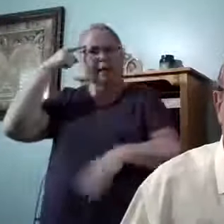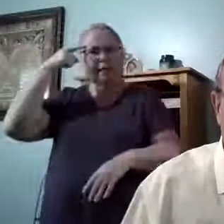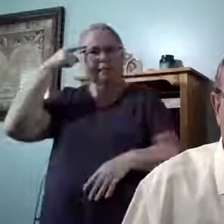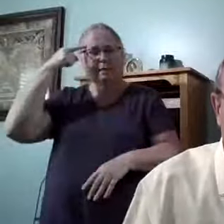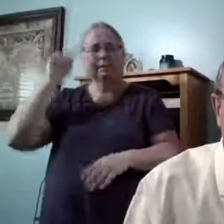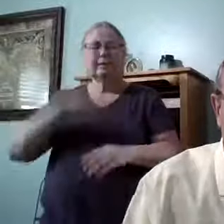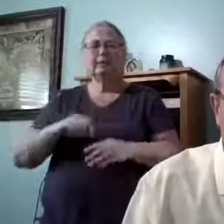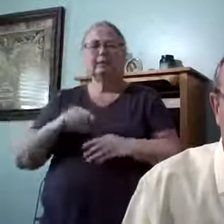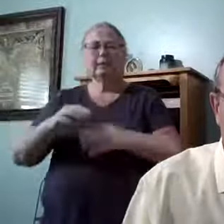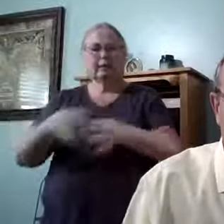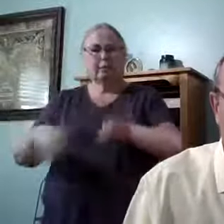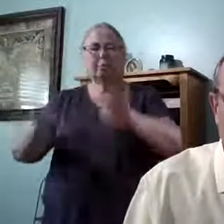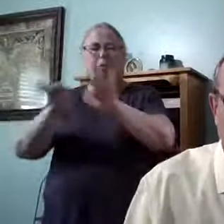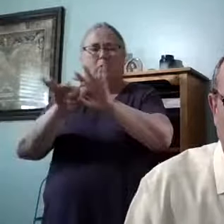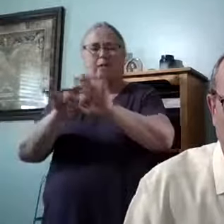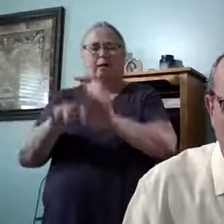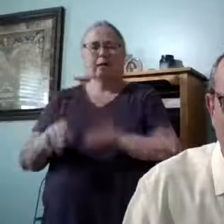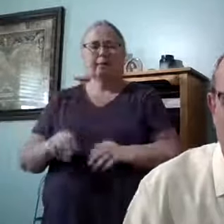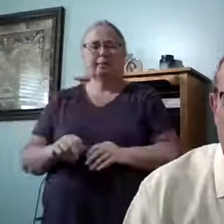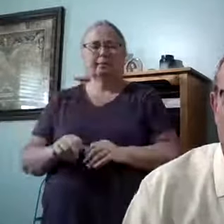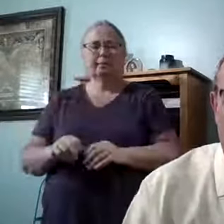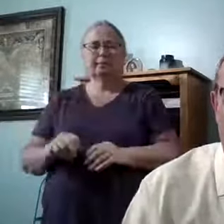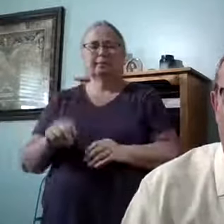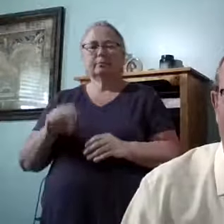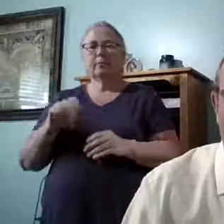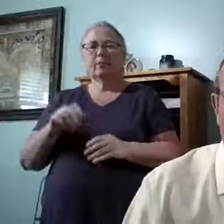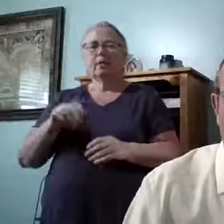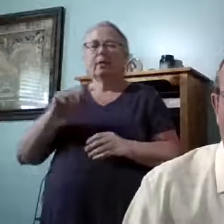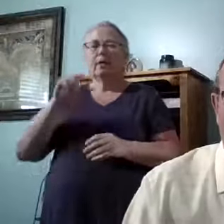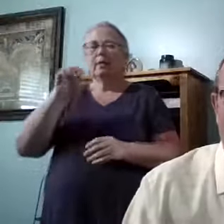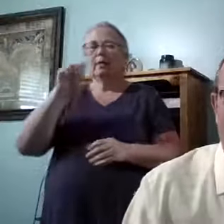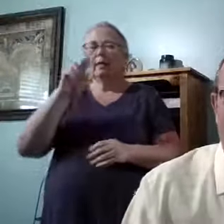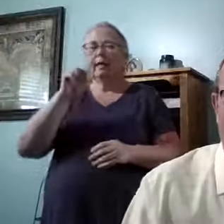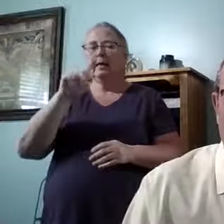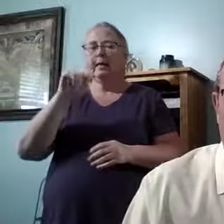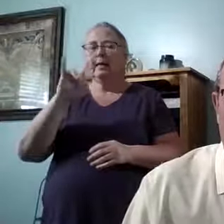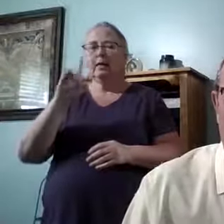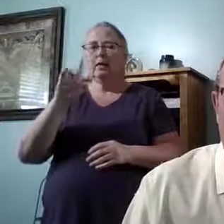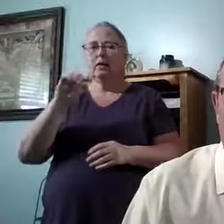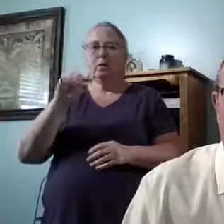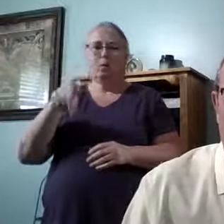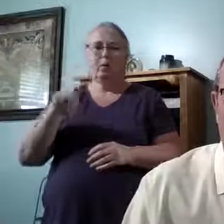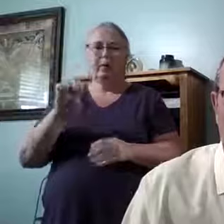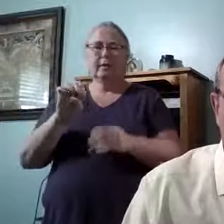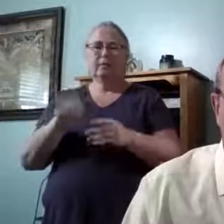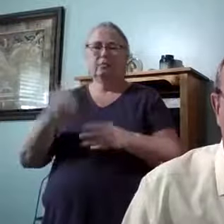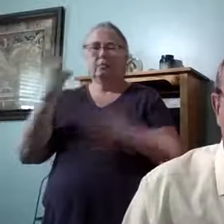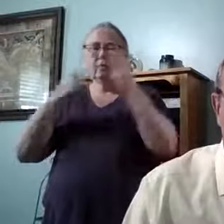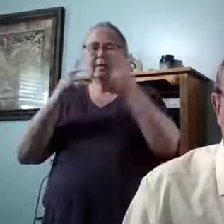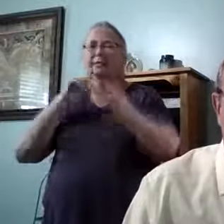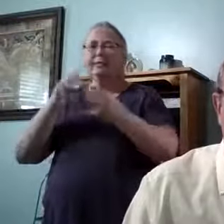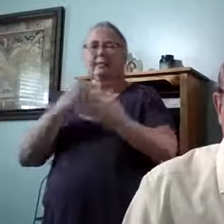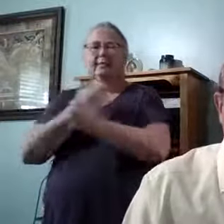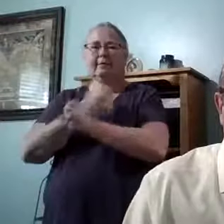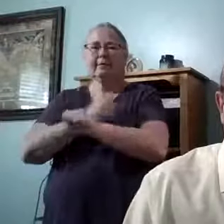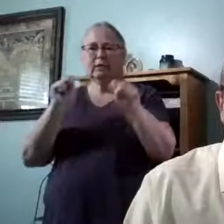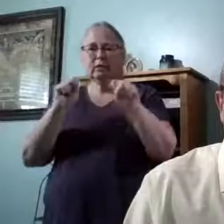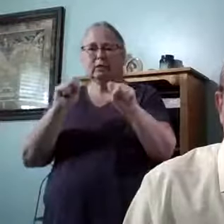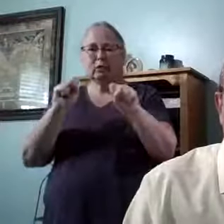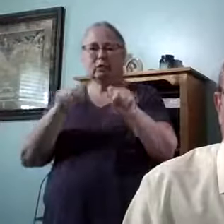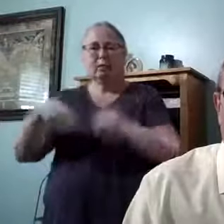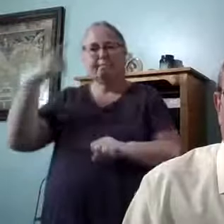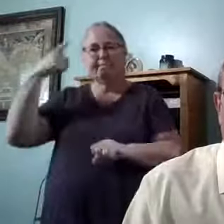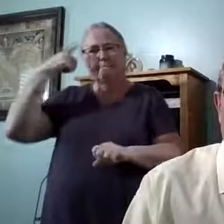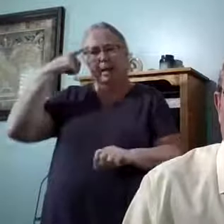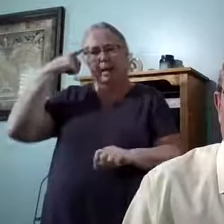It's so important. So the antidote to worry is having a secure mind. And